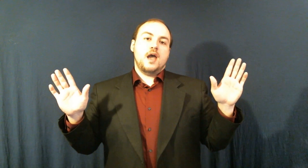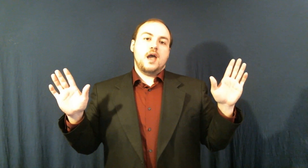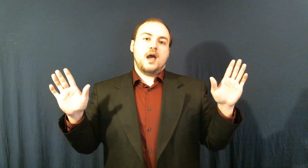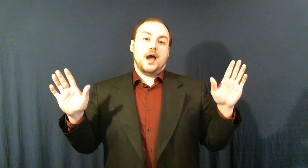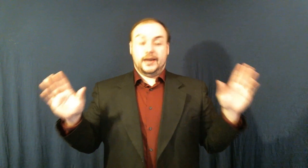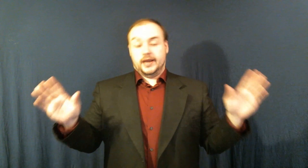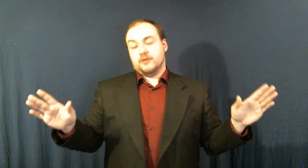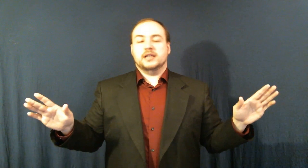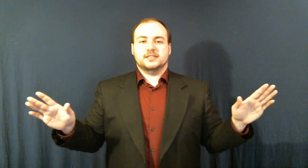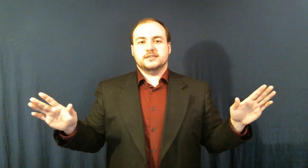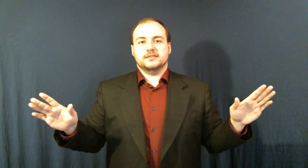I digress